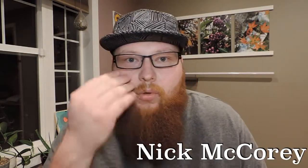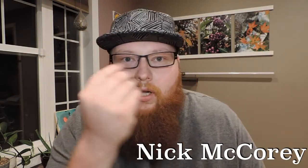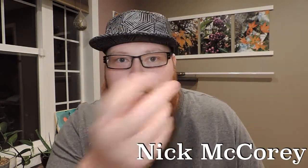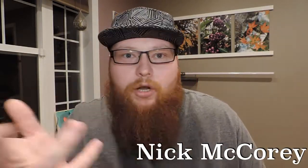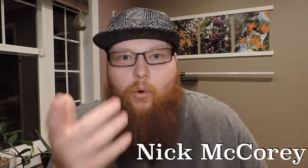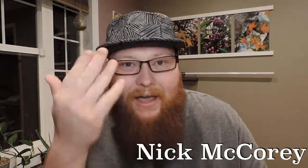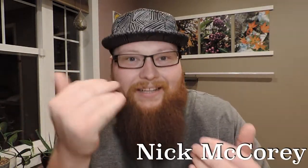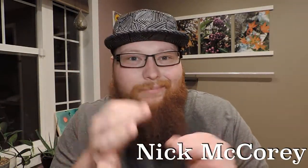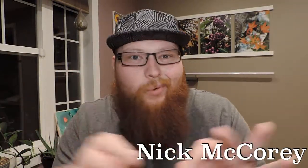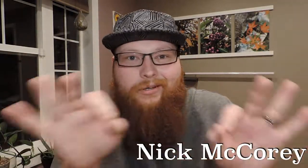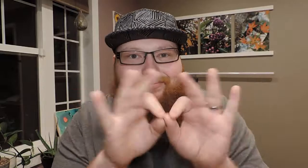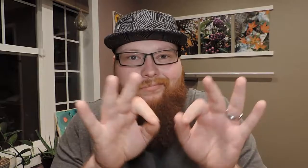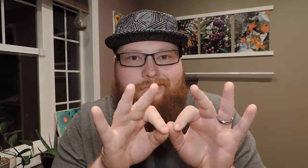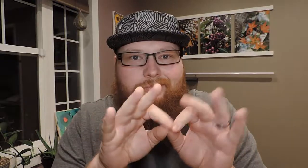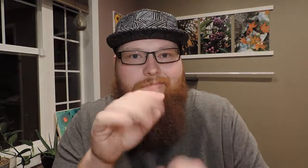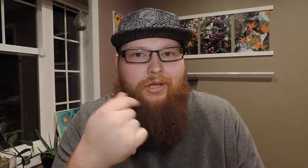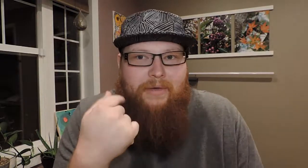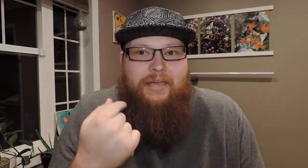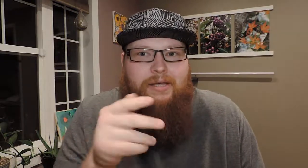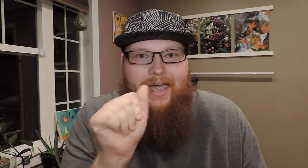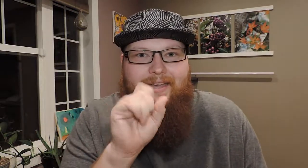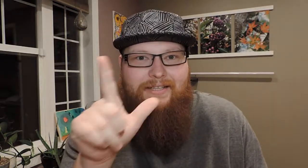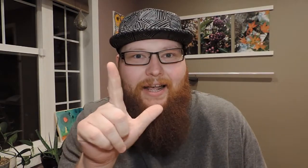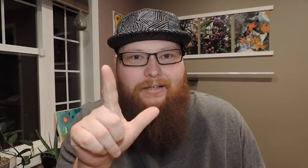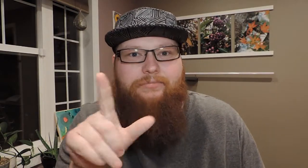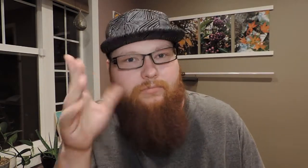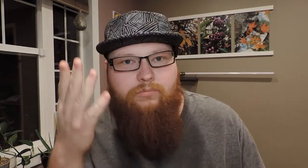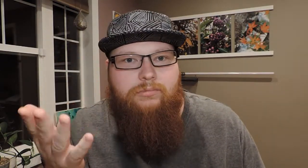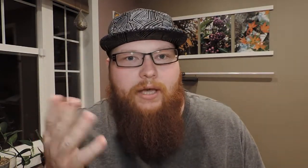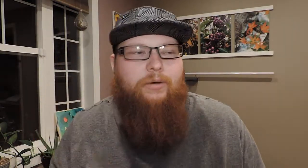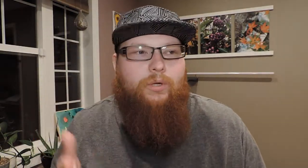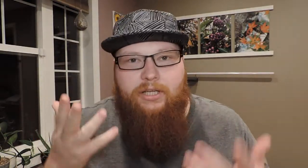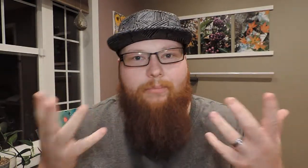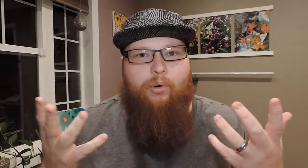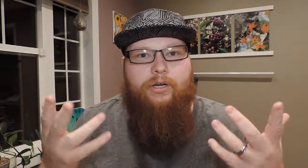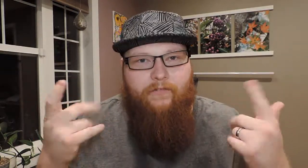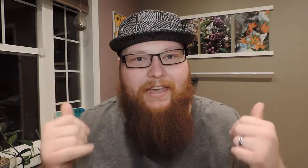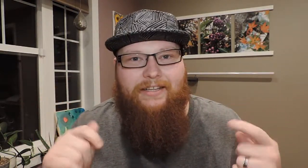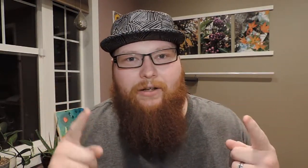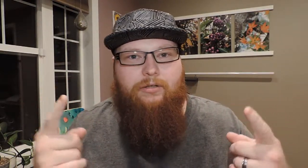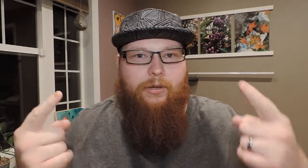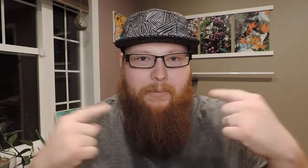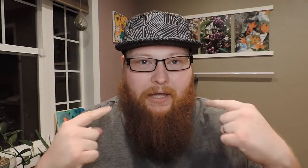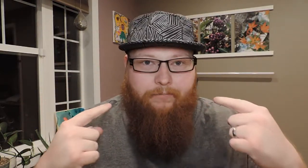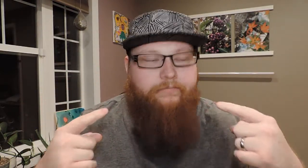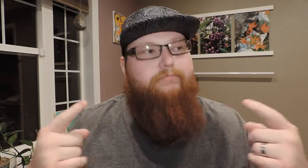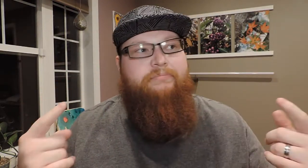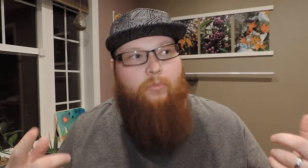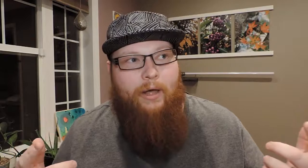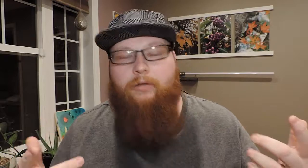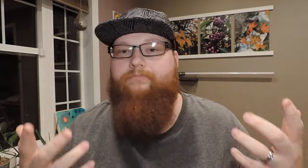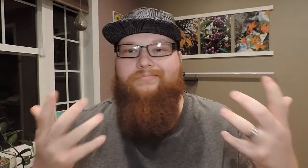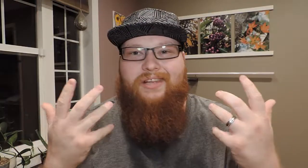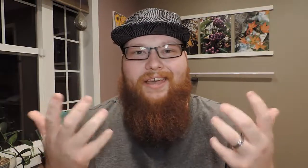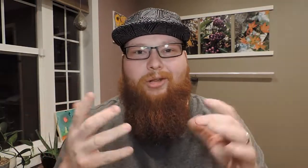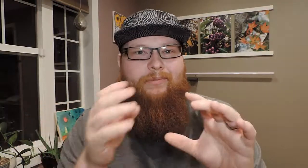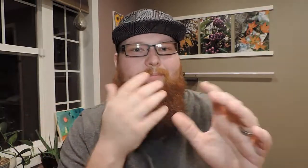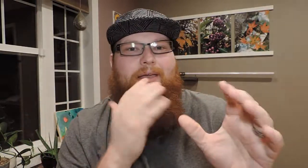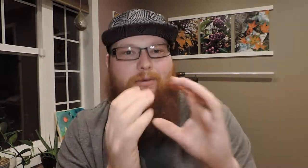just want to let you know why it's important to me ASL. Okay, what's the important of ASL to me? Well, it helped me in my